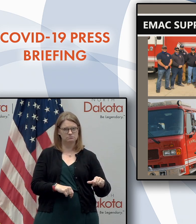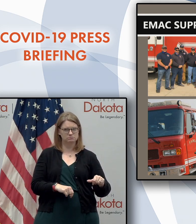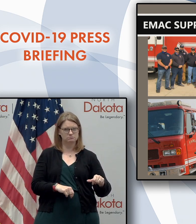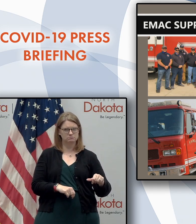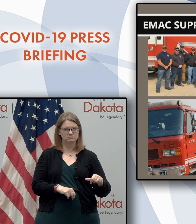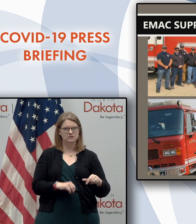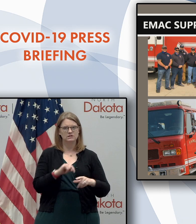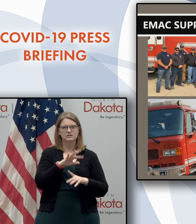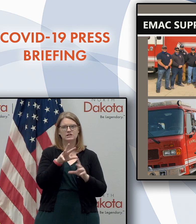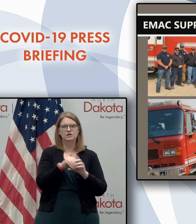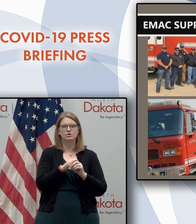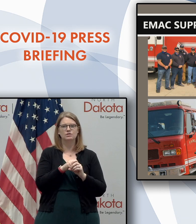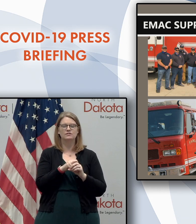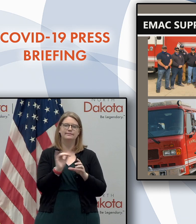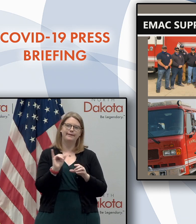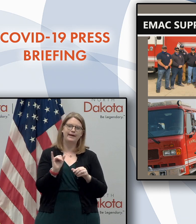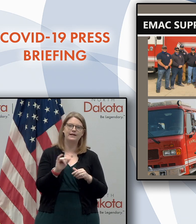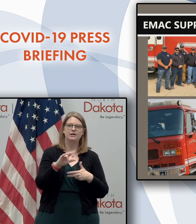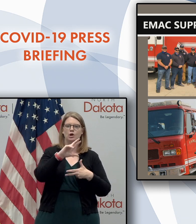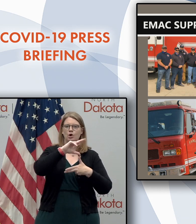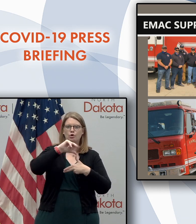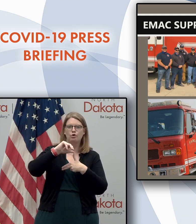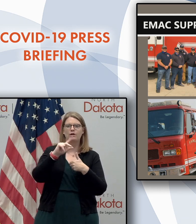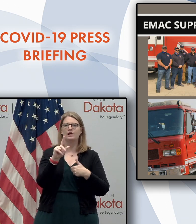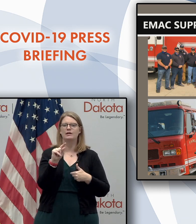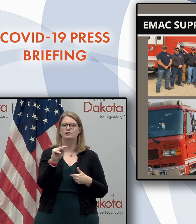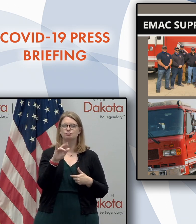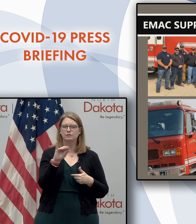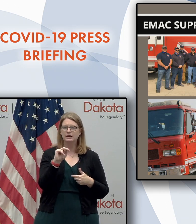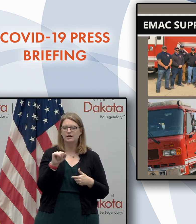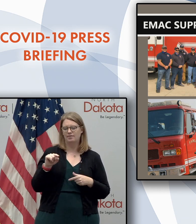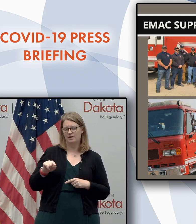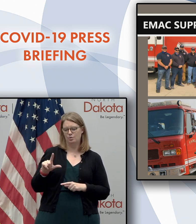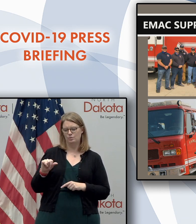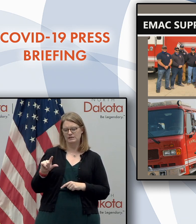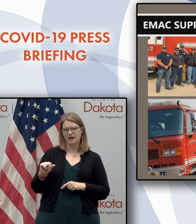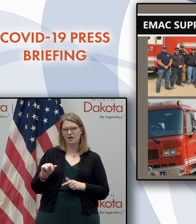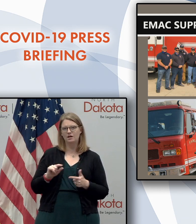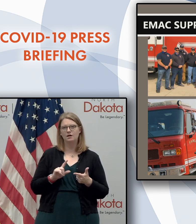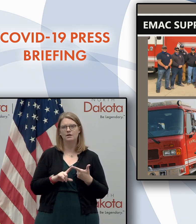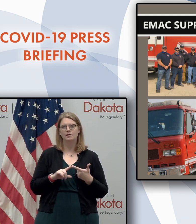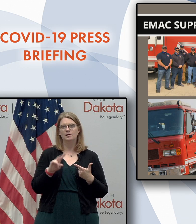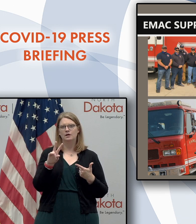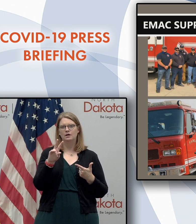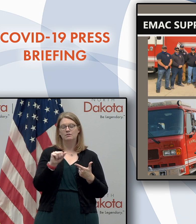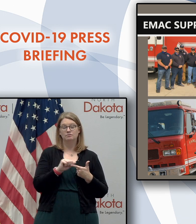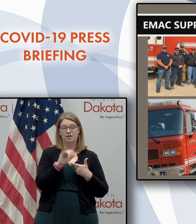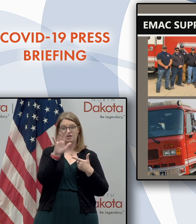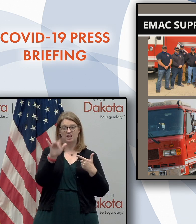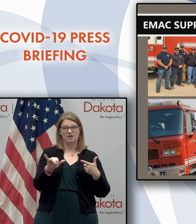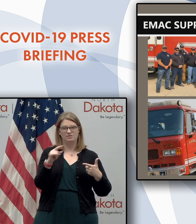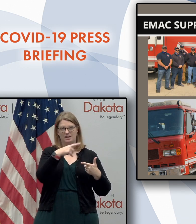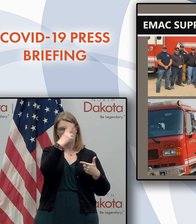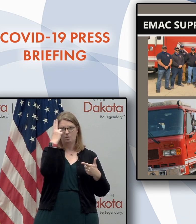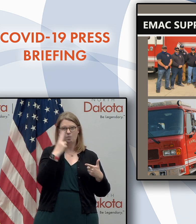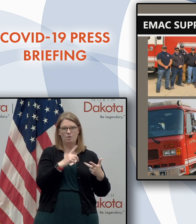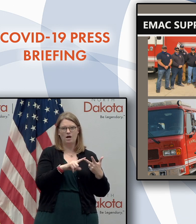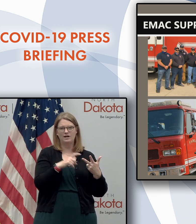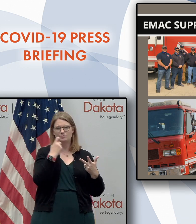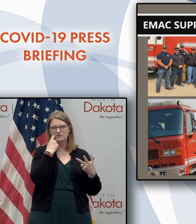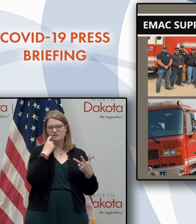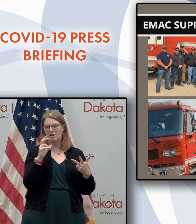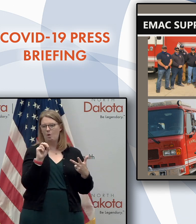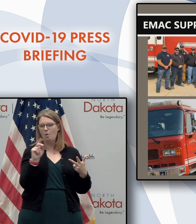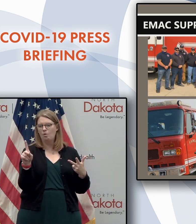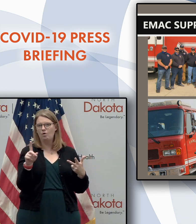to including, uh, things like Hurricane Katrina in Louisiana, uh, volcanoes in Hawaii, and most recently, Oklahoma